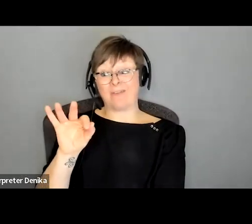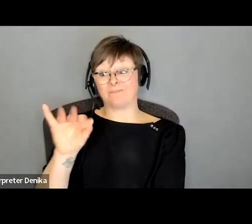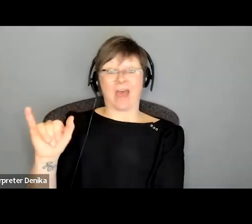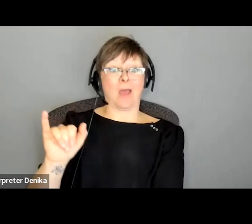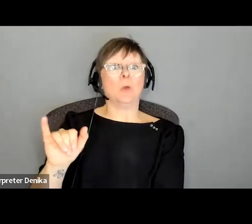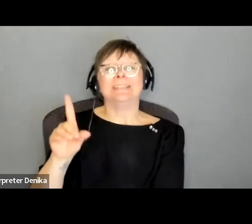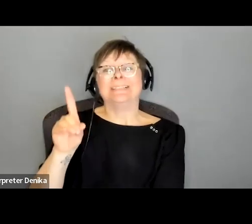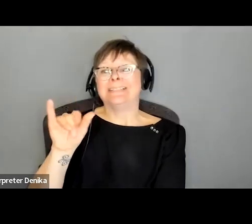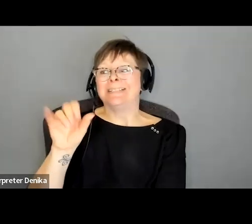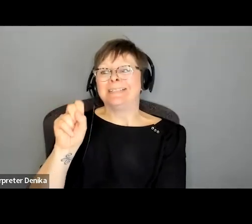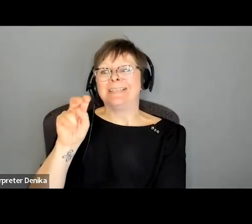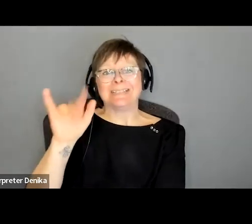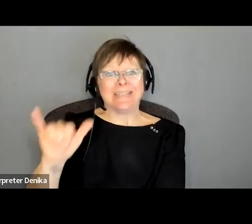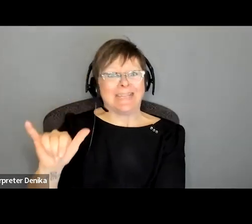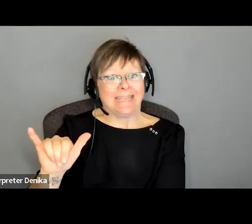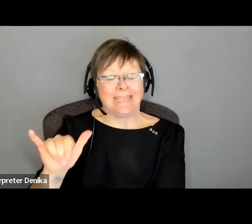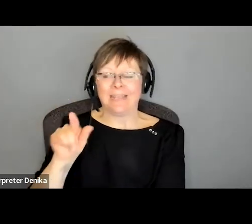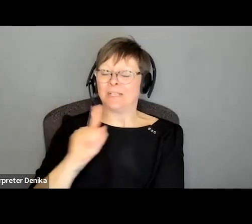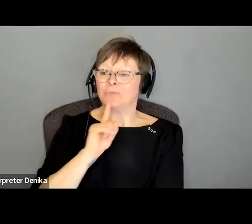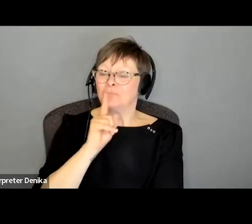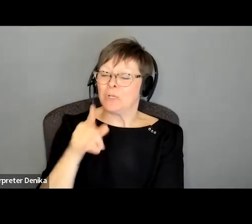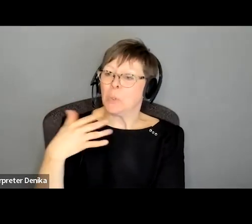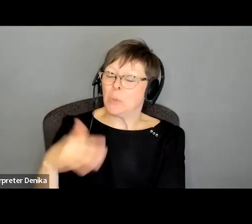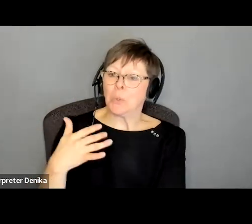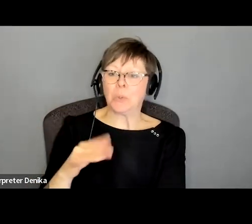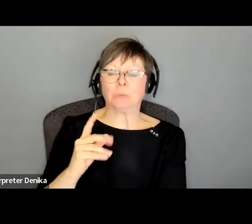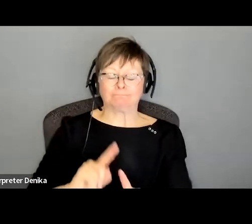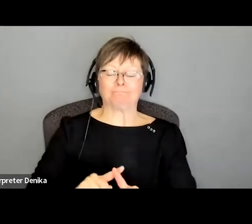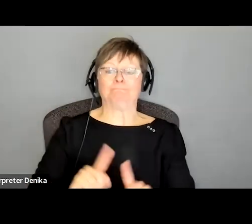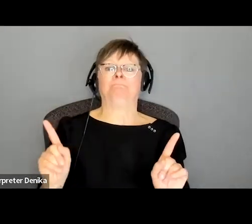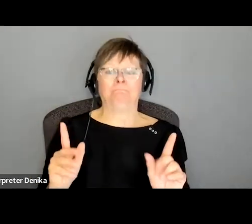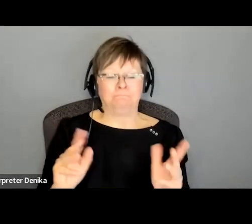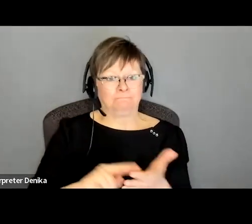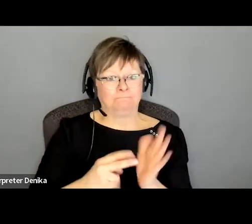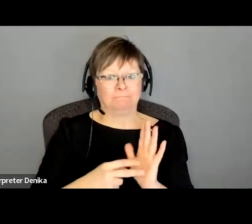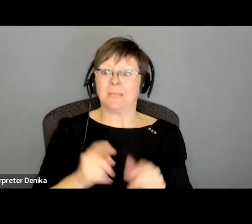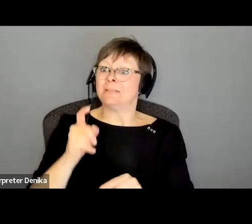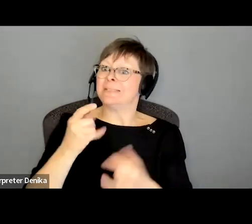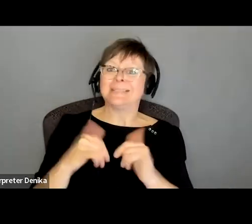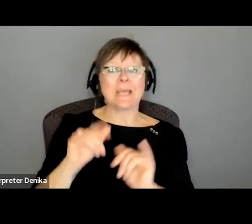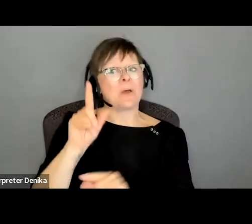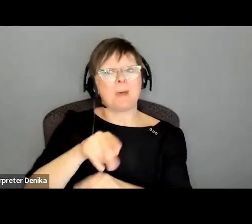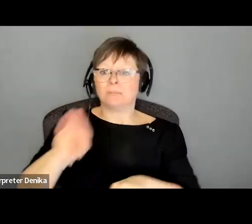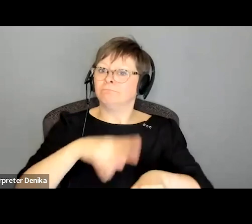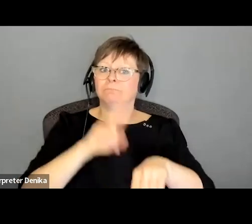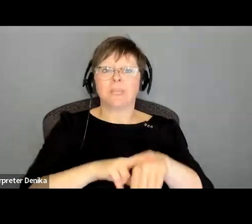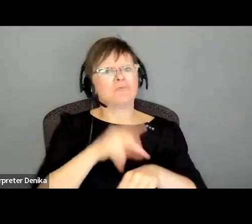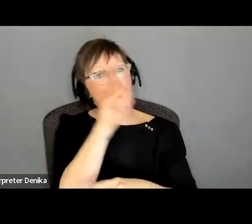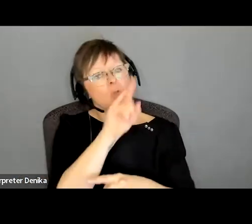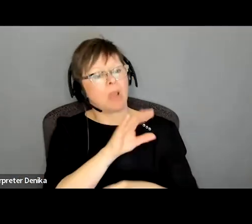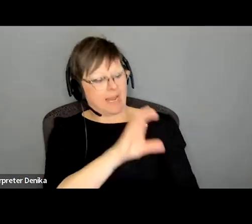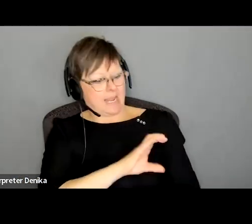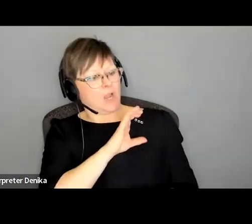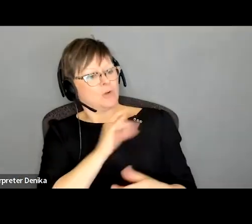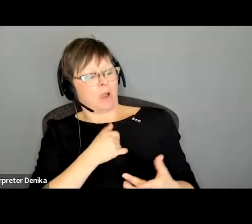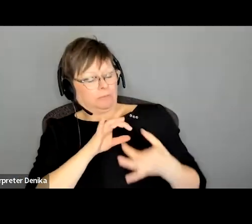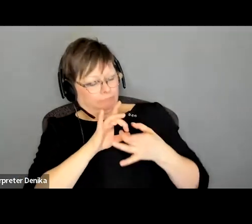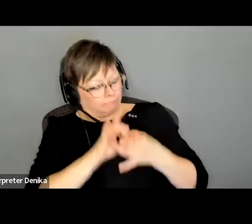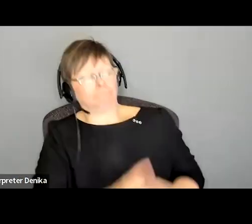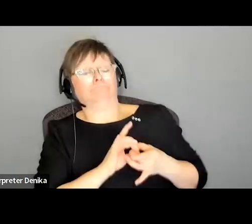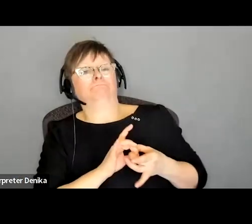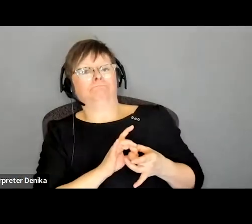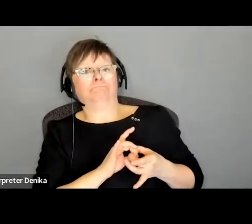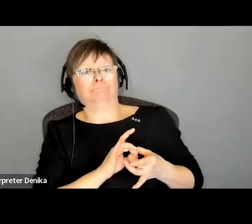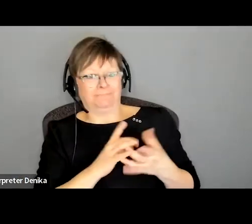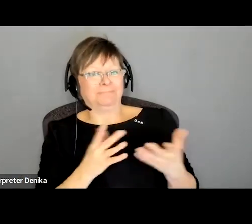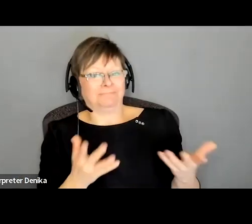show or something like that it's still it still has to be natural and grounded even if you're there's a quirkiness added to